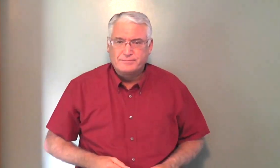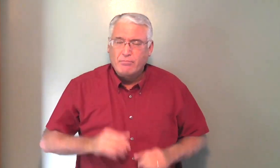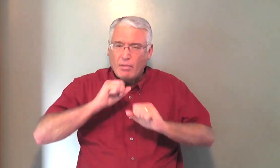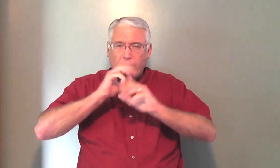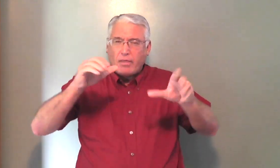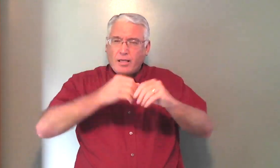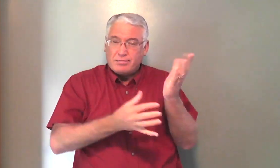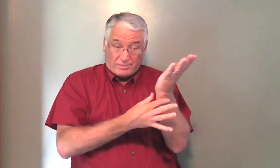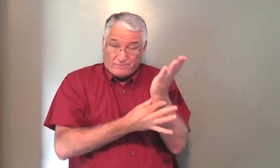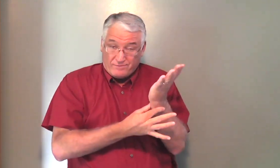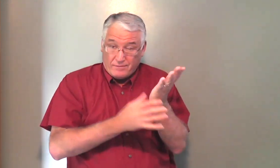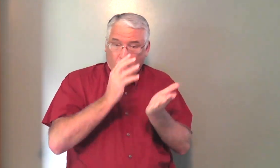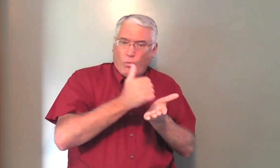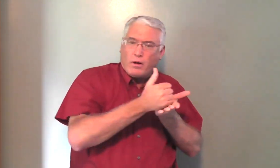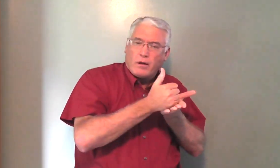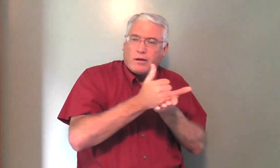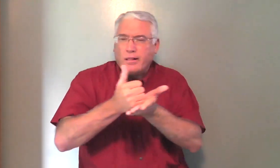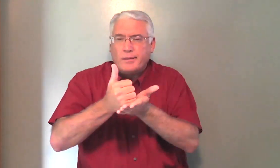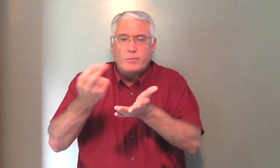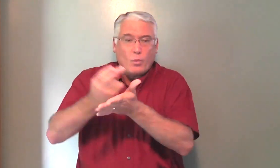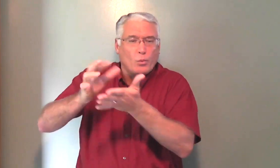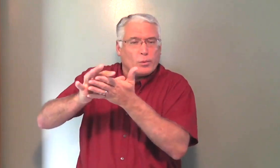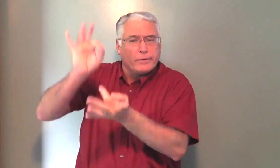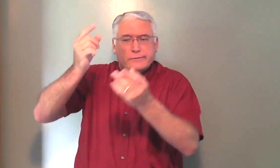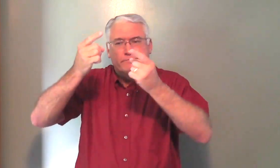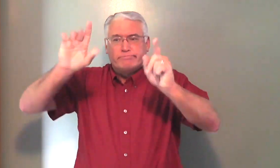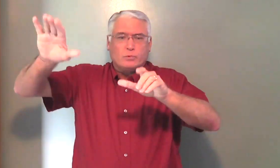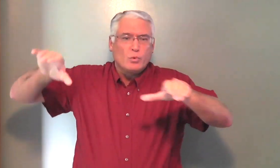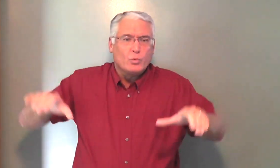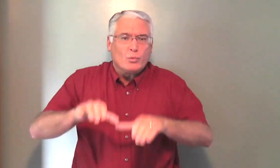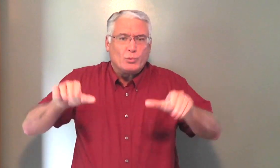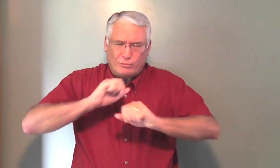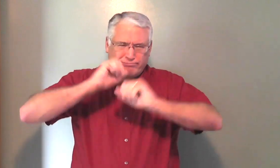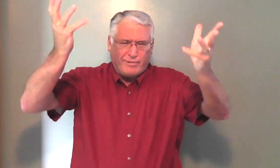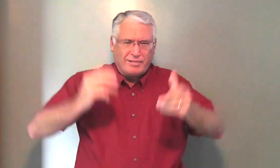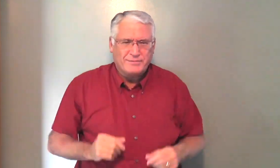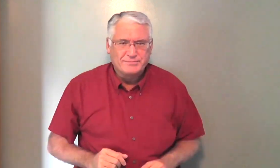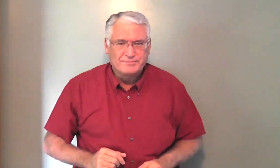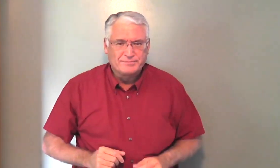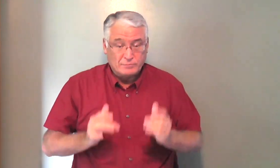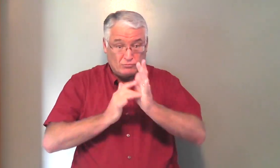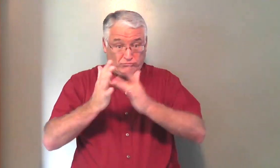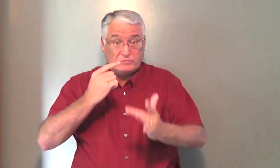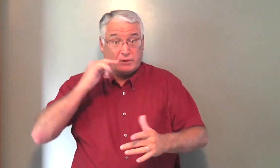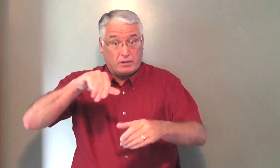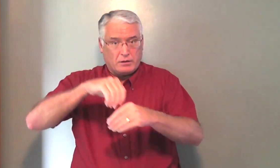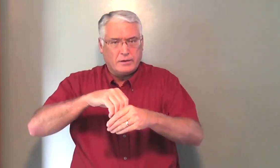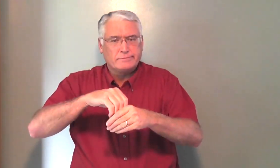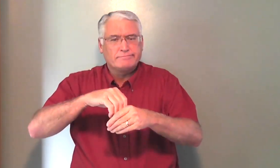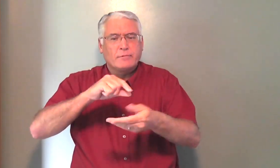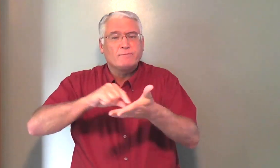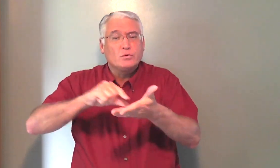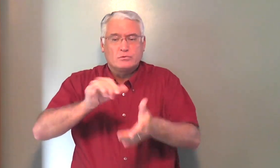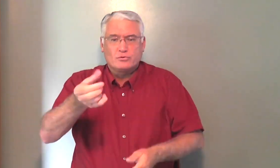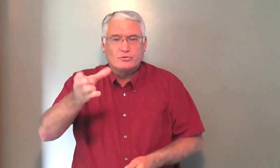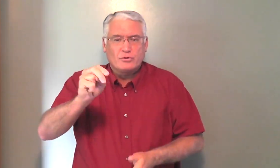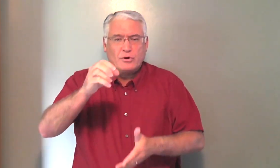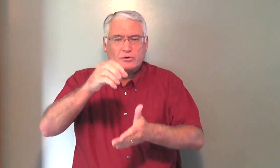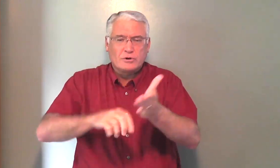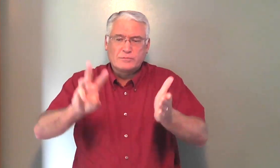Nothing in the flesh can help a person become spiritually alive. Nothing. Jesus tells us that in John